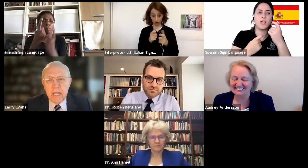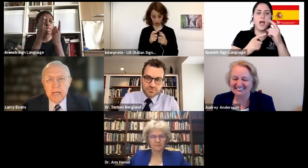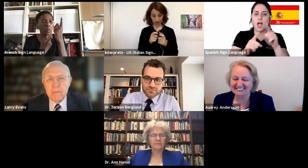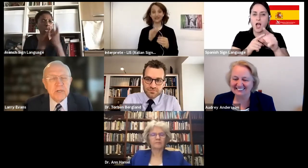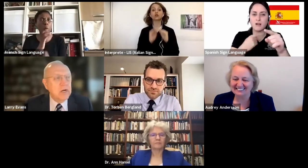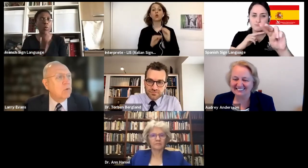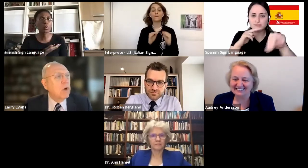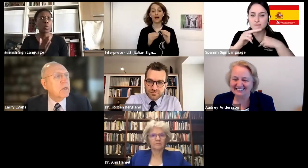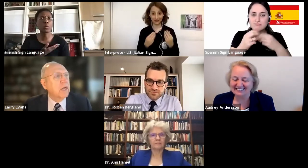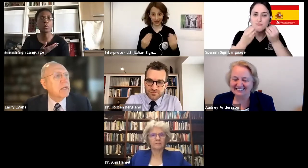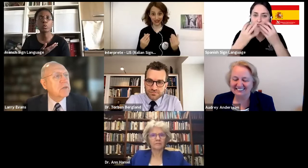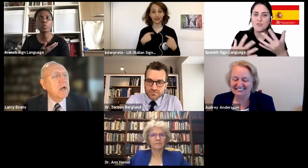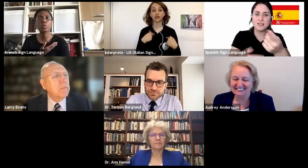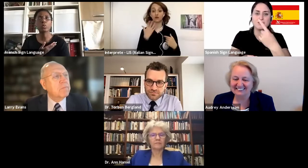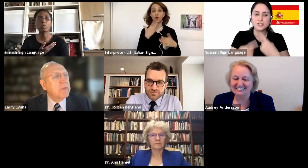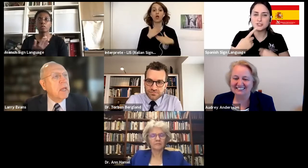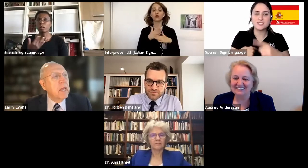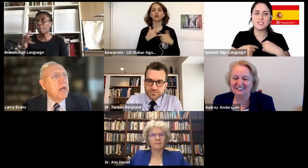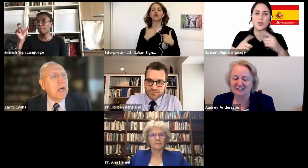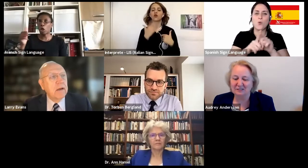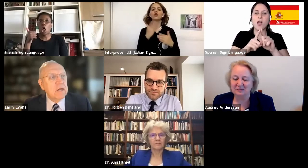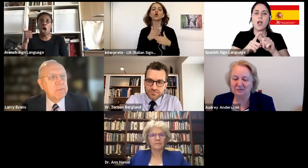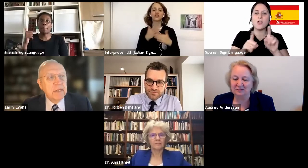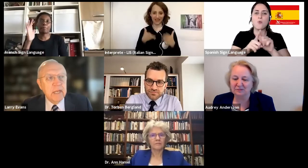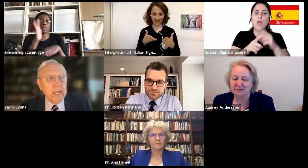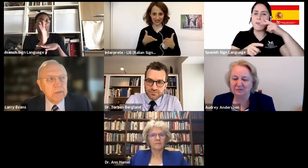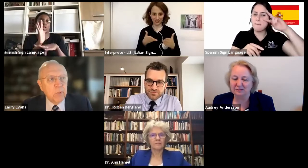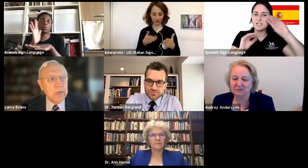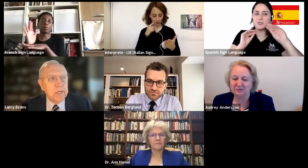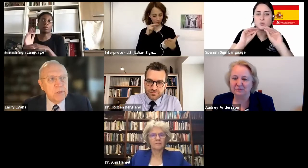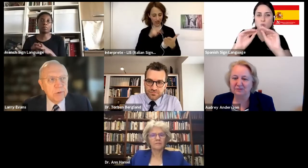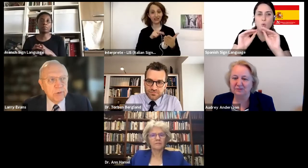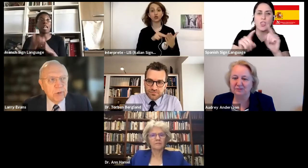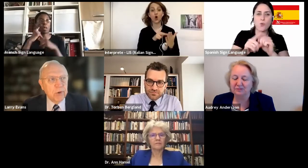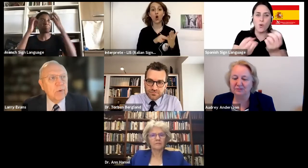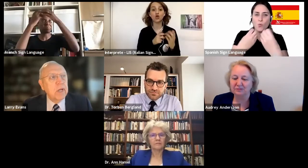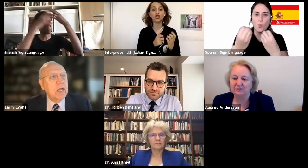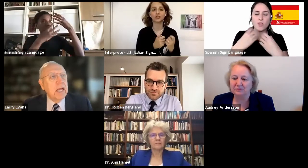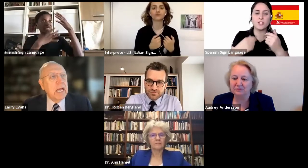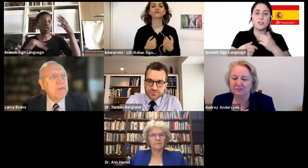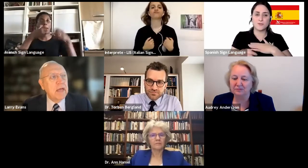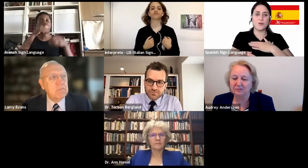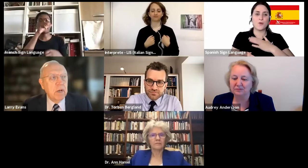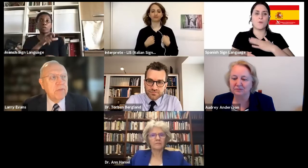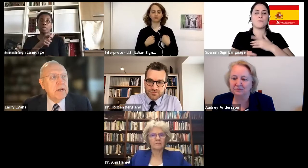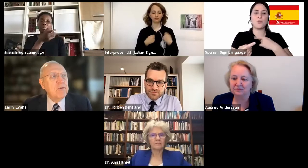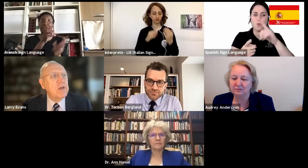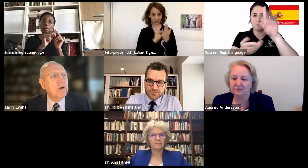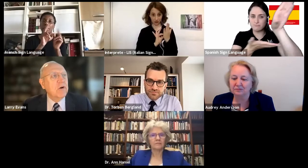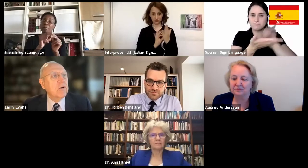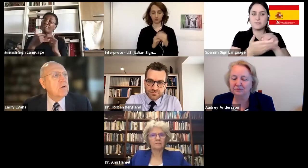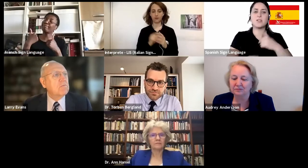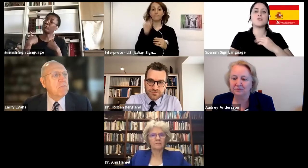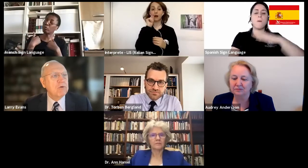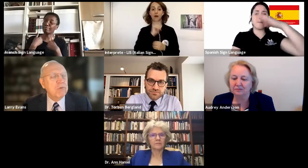And let me share one that has come. I lost my dad 20 years ago. And in that month, every